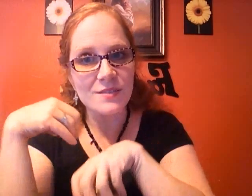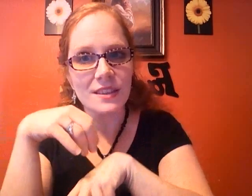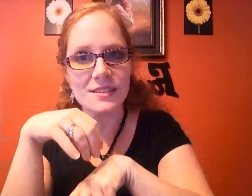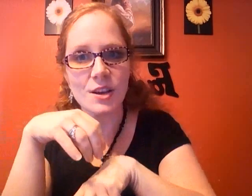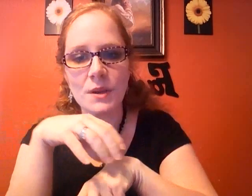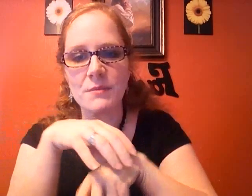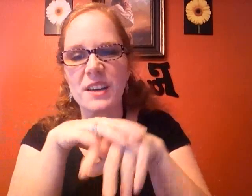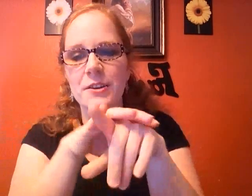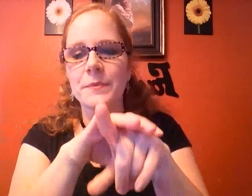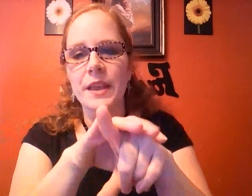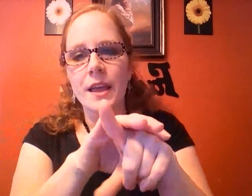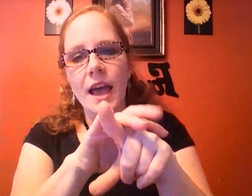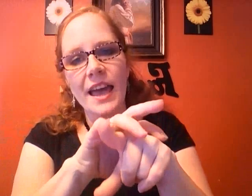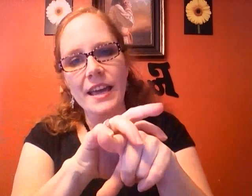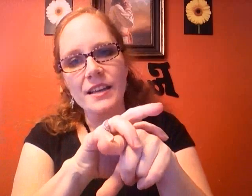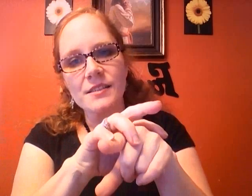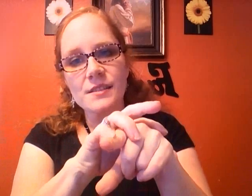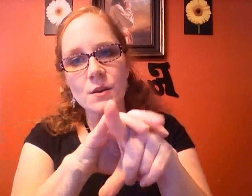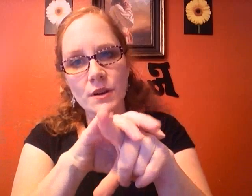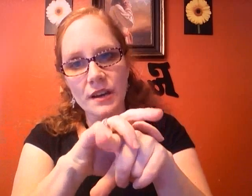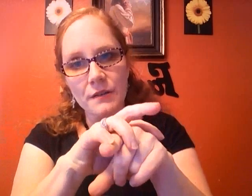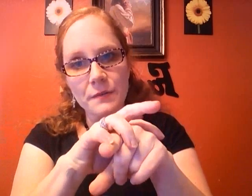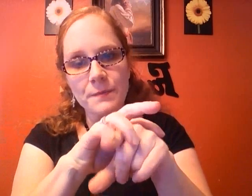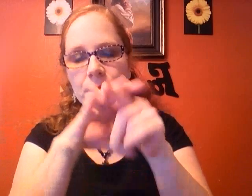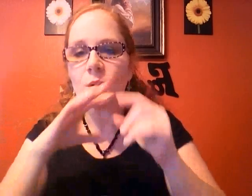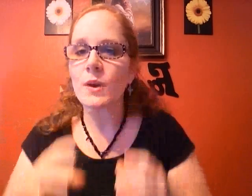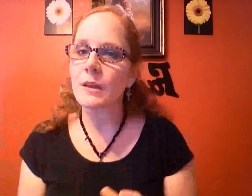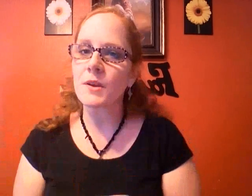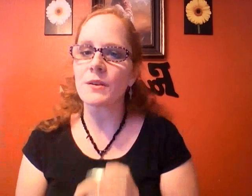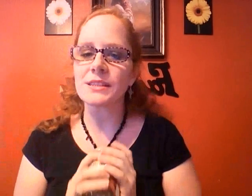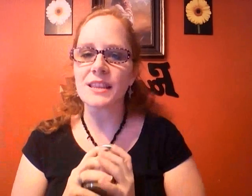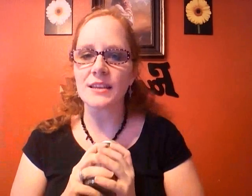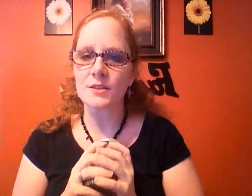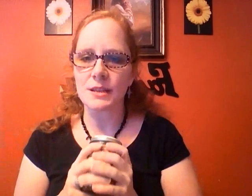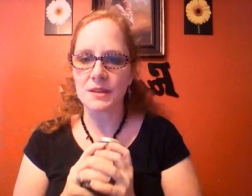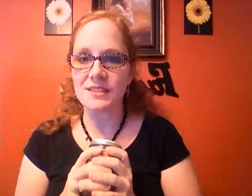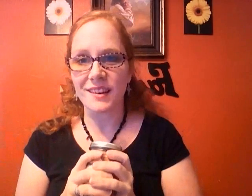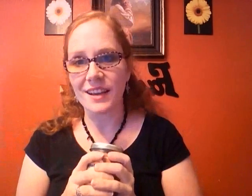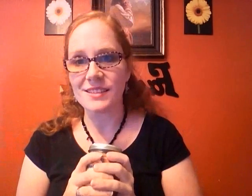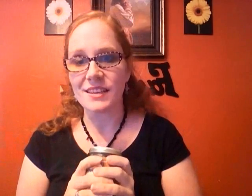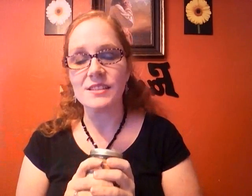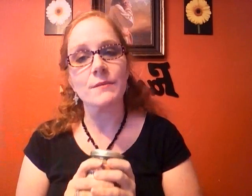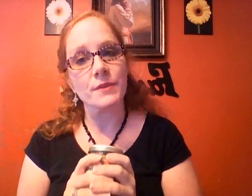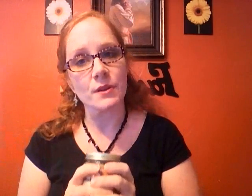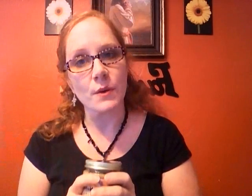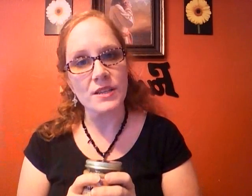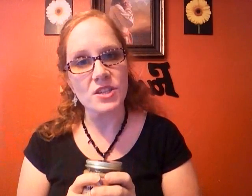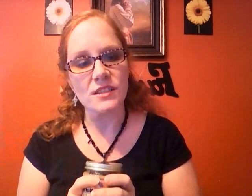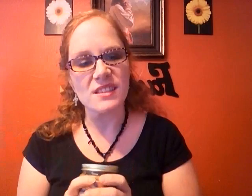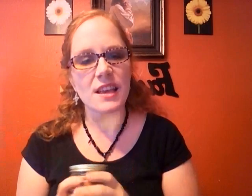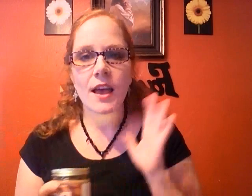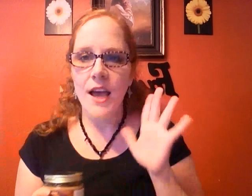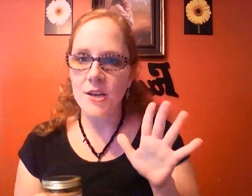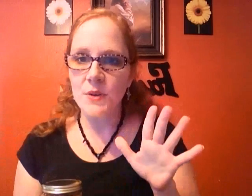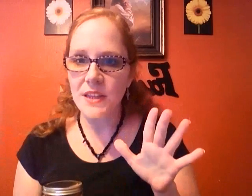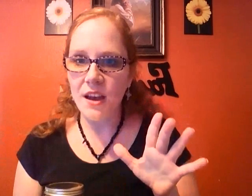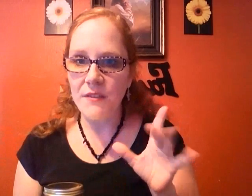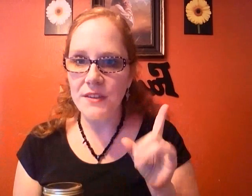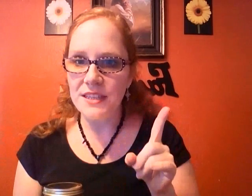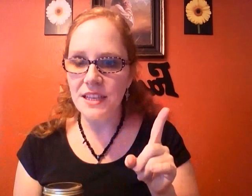with this almond butter a sort of what I'm going to then do is I'm gonna start asking some further questions I'm gonna put that off until